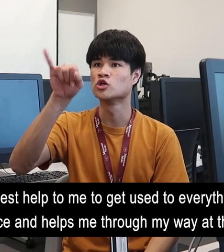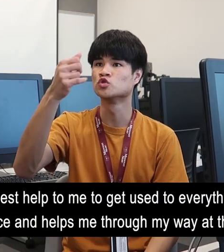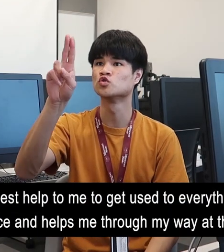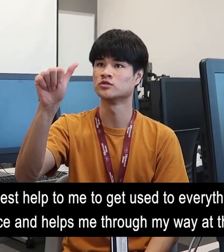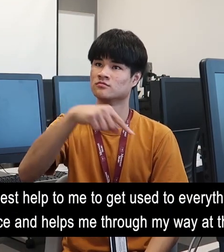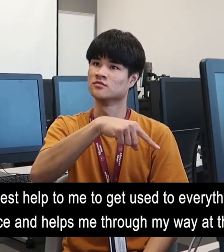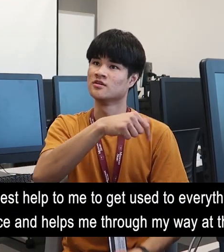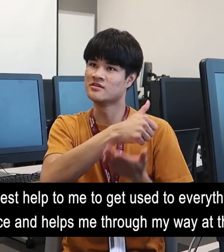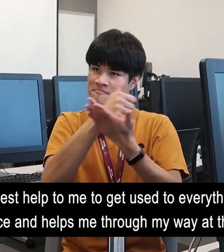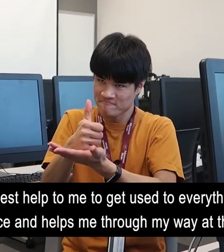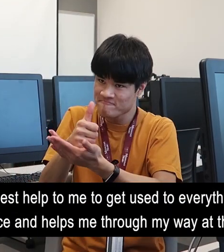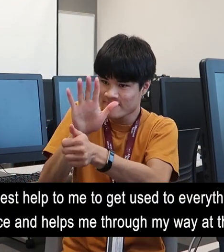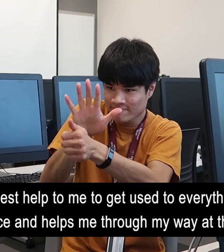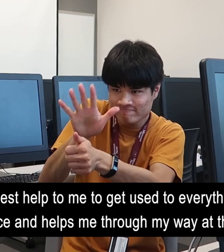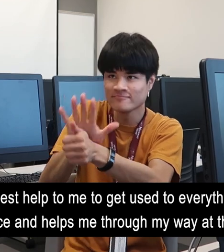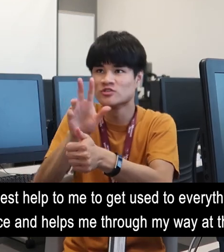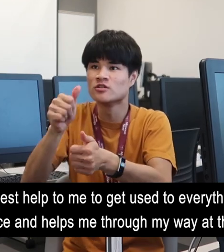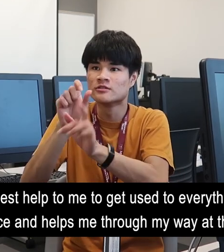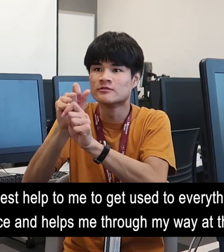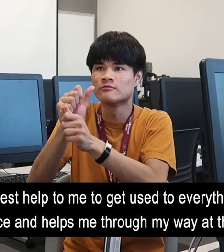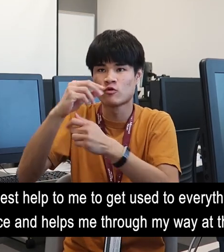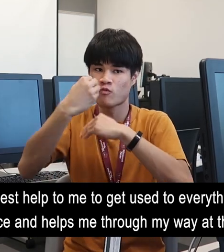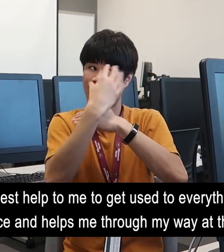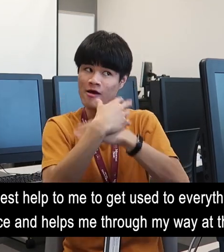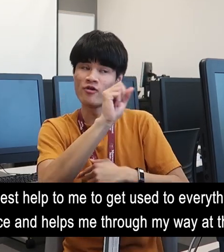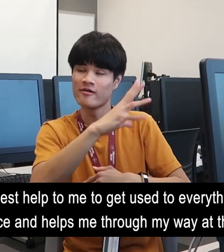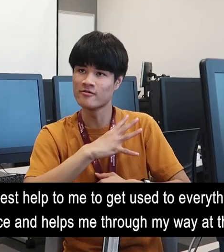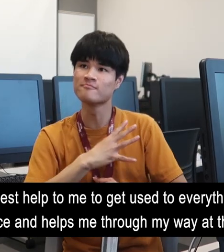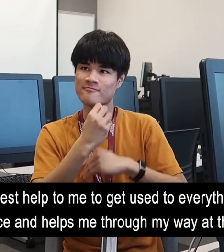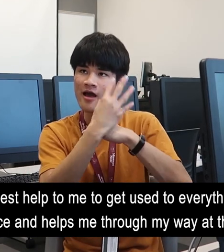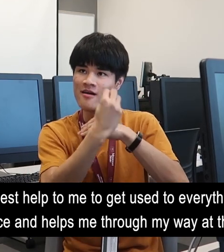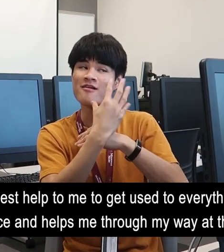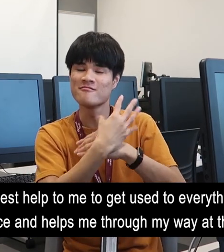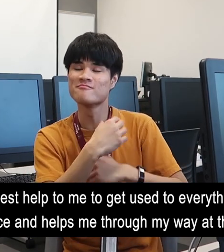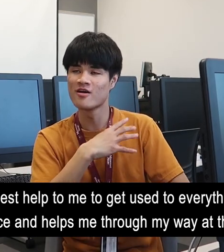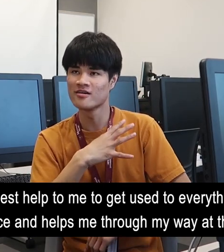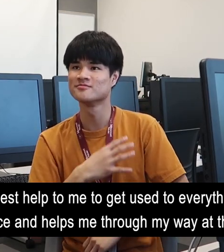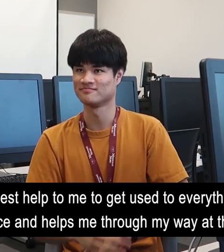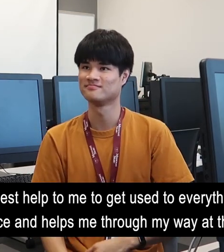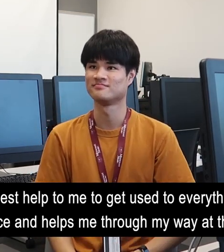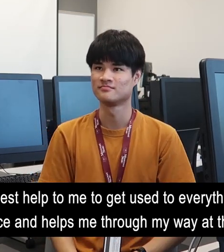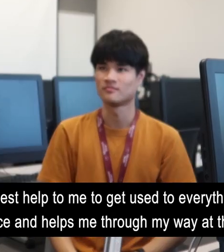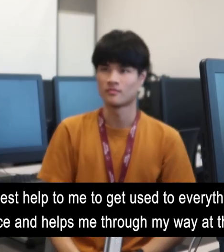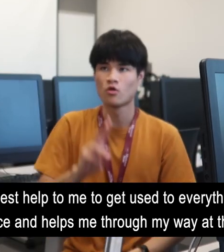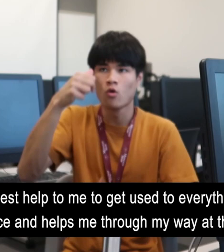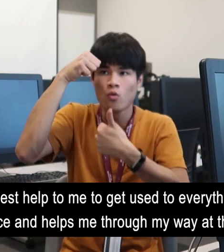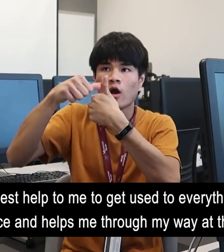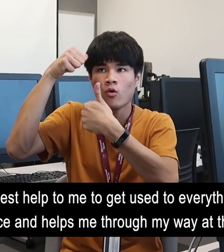Julia has been the biggest help to me to get used to everything. She gives me a lot of advice and helps me through my way at the